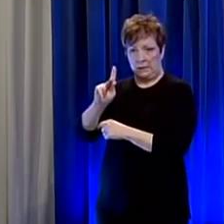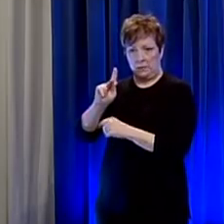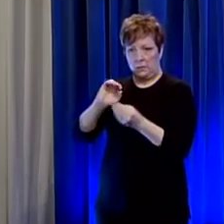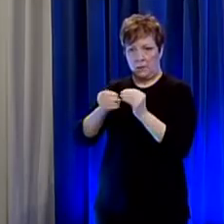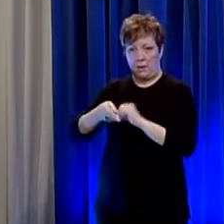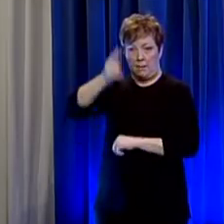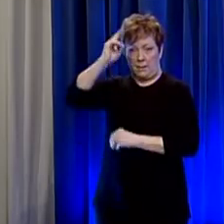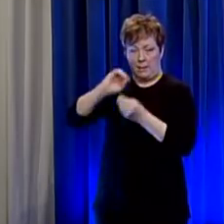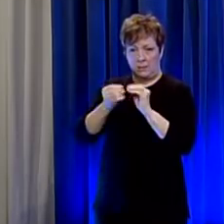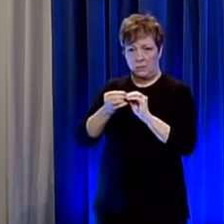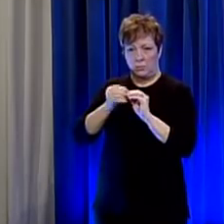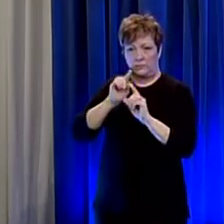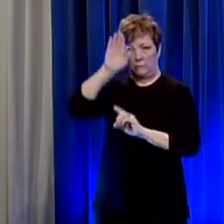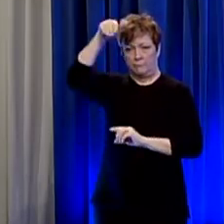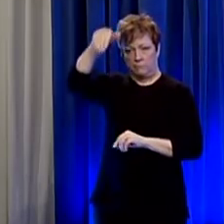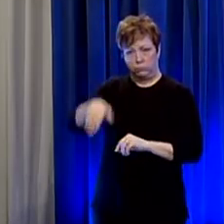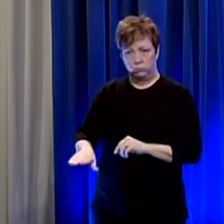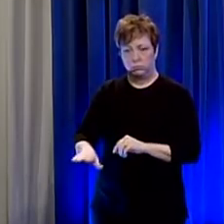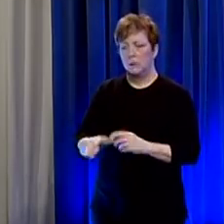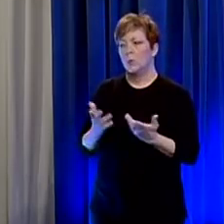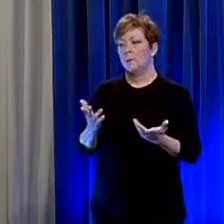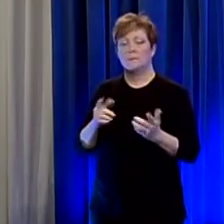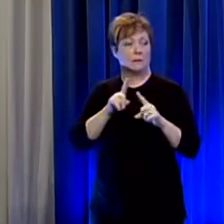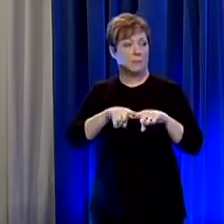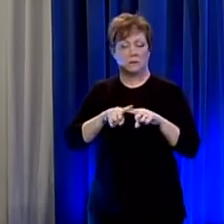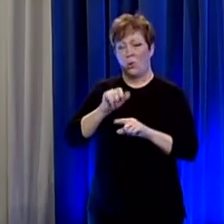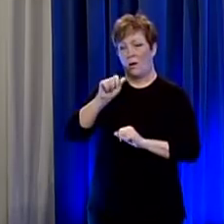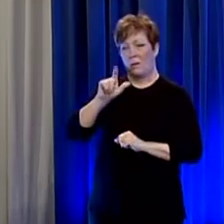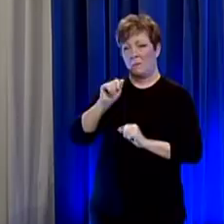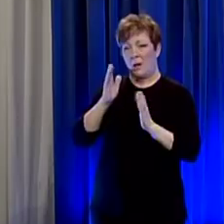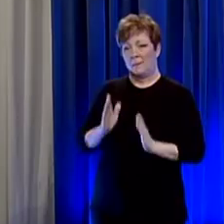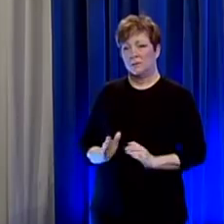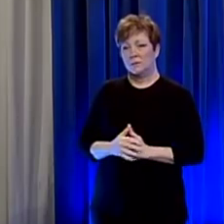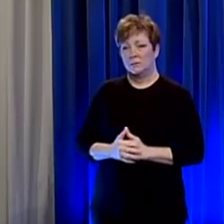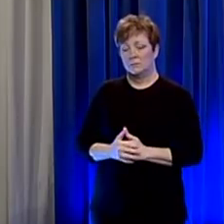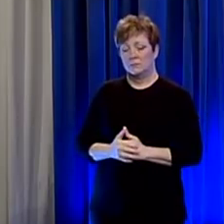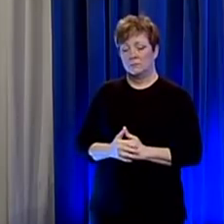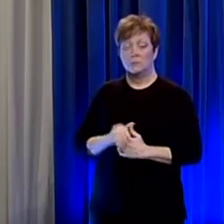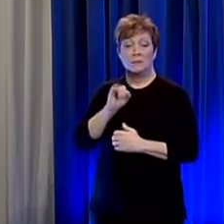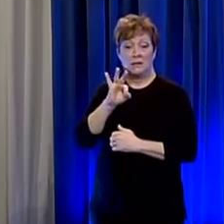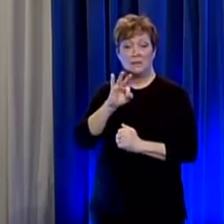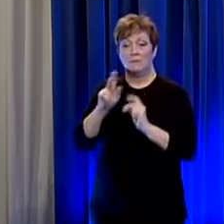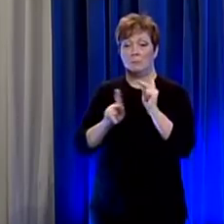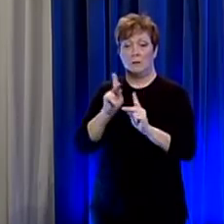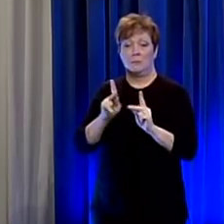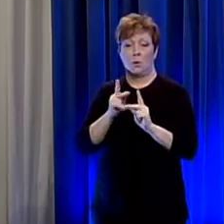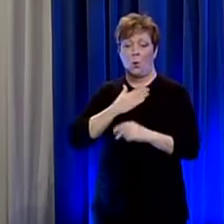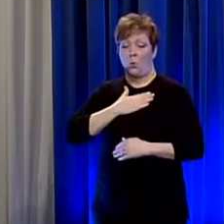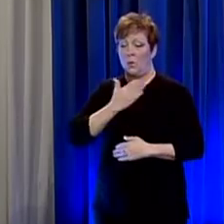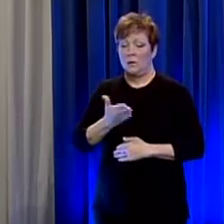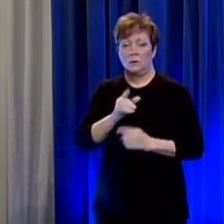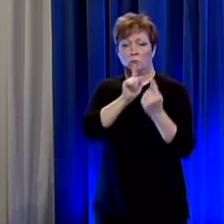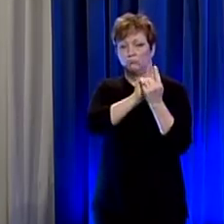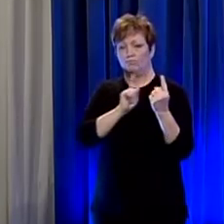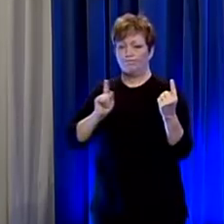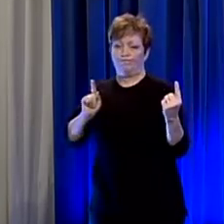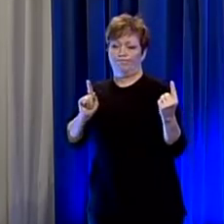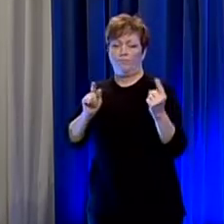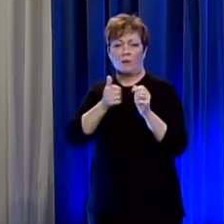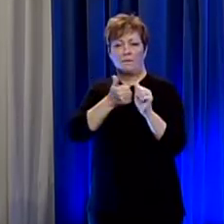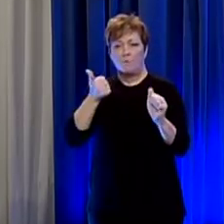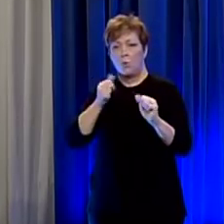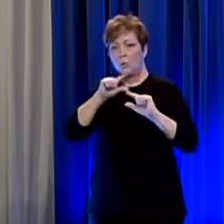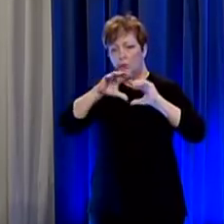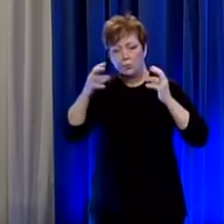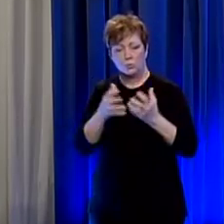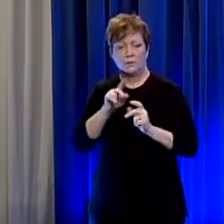answer is it really depends on what alabamians do um if alabamians are willing to to engage in social distancing to avoid